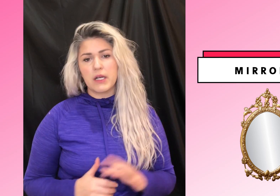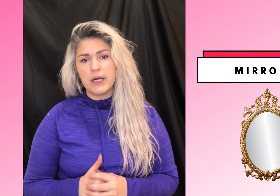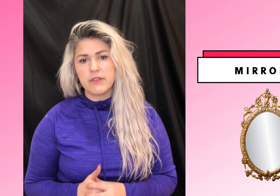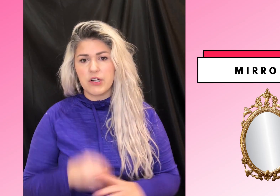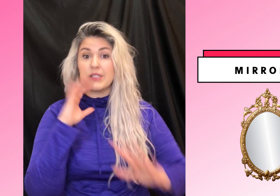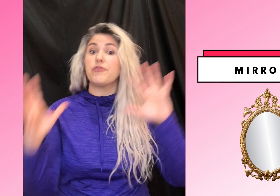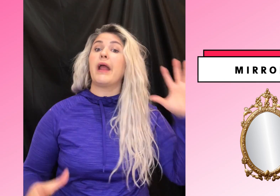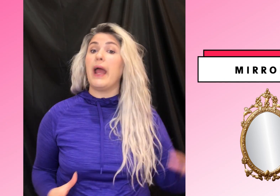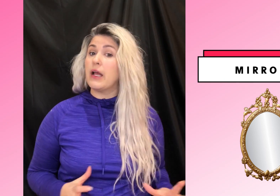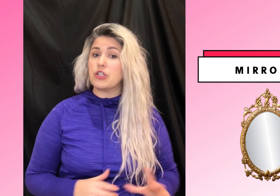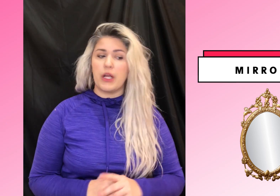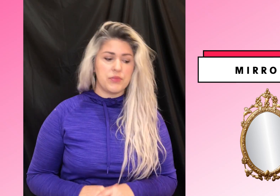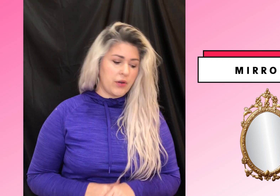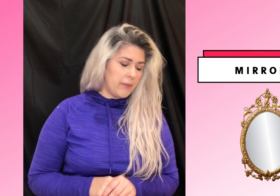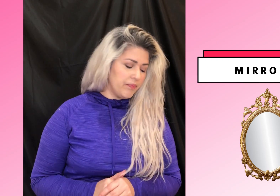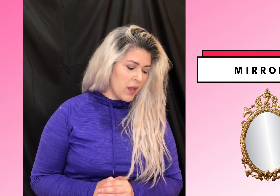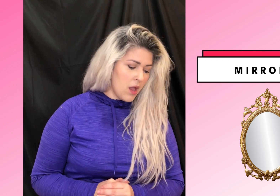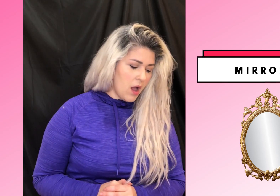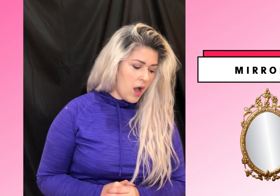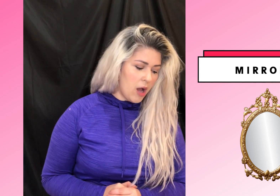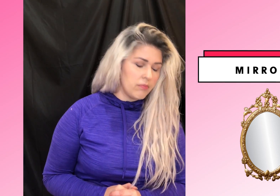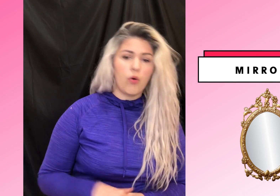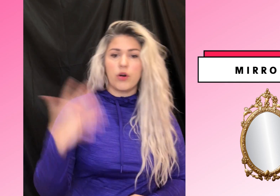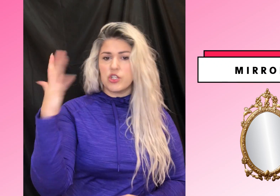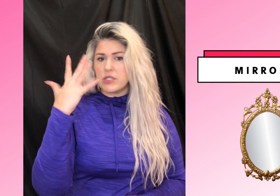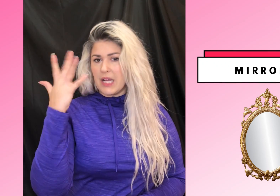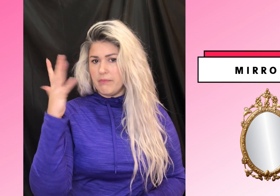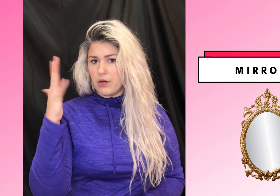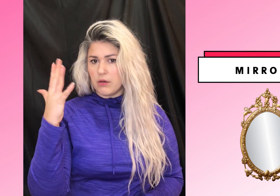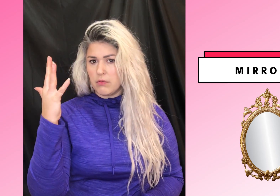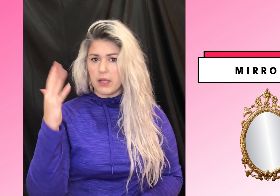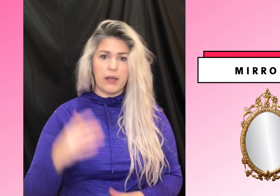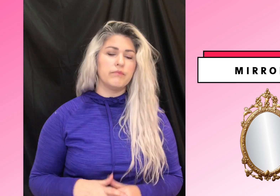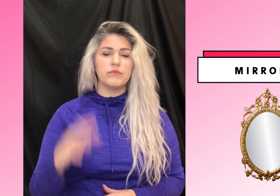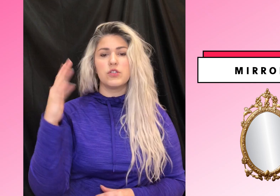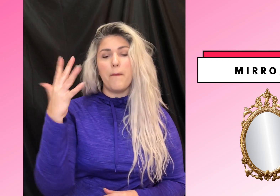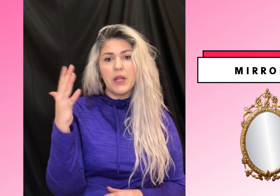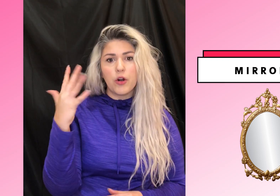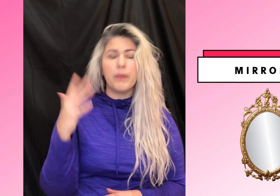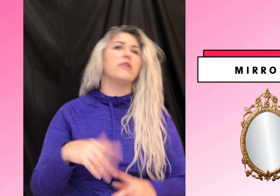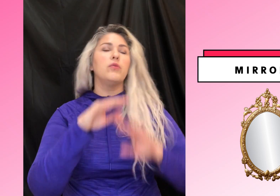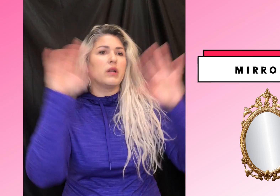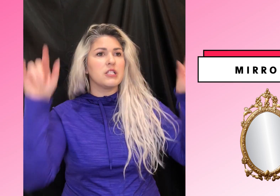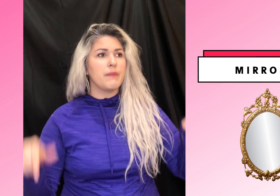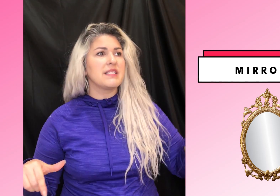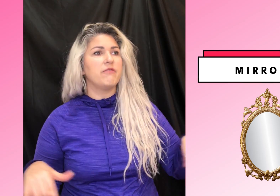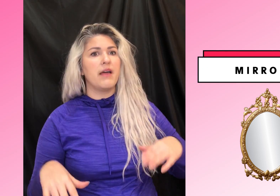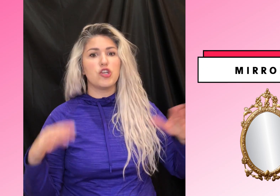classifiers to different hand shapes. Okay. Um, or just sign mirror like that. So mirror, but if you want to specify the